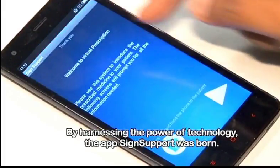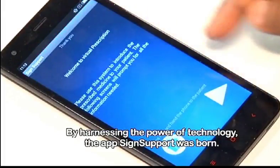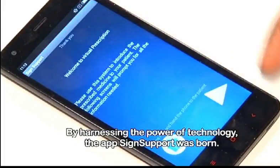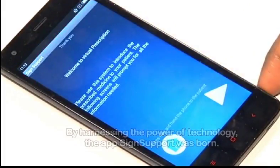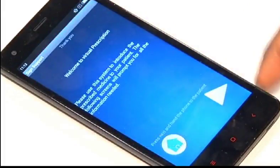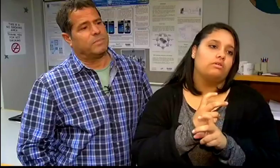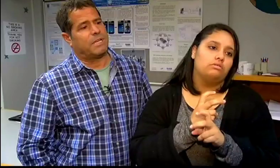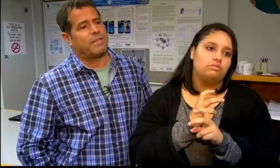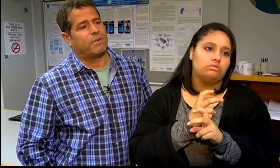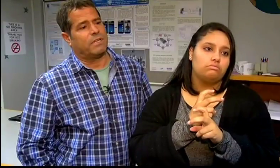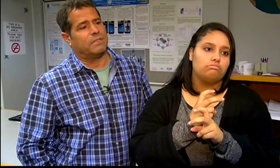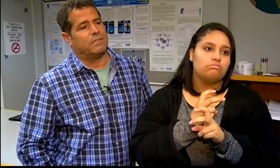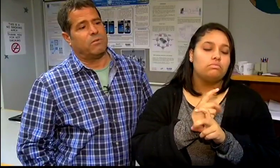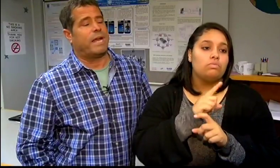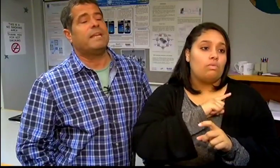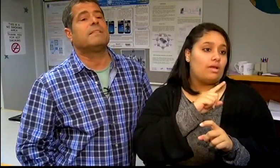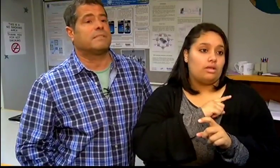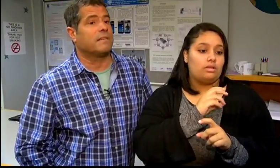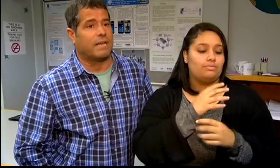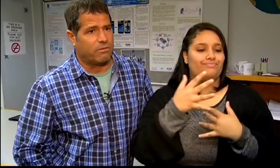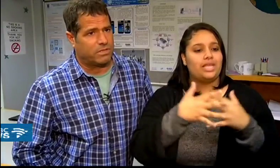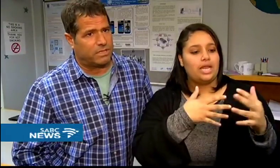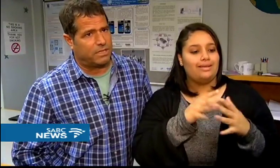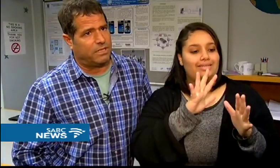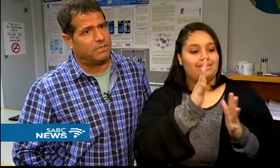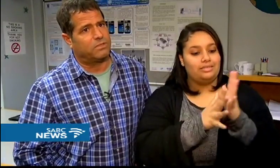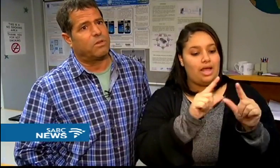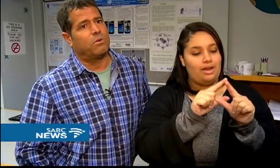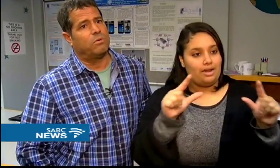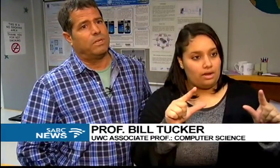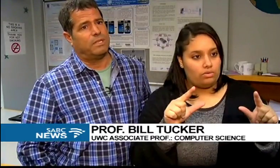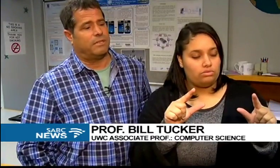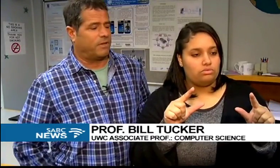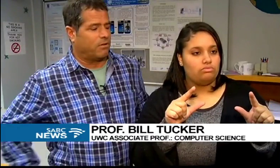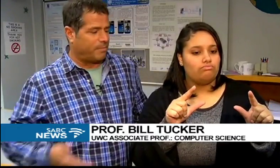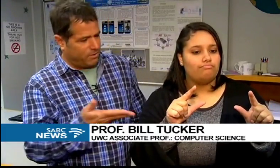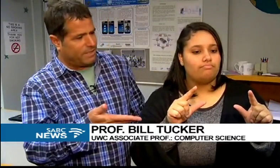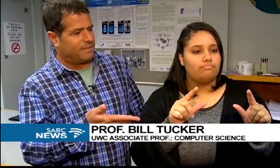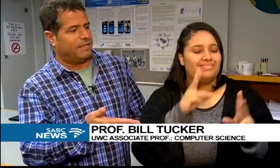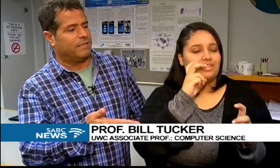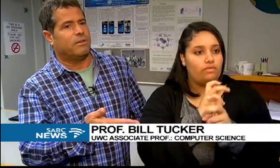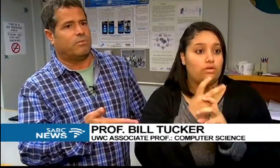born. South African or any sign language is so difficult. You can see,